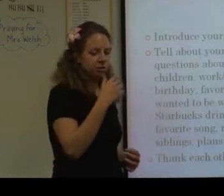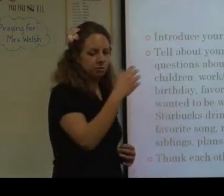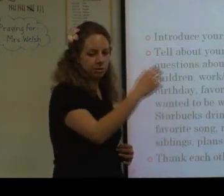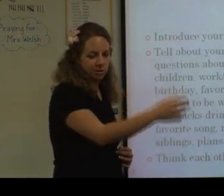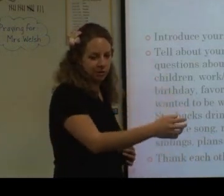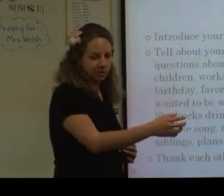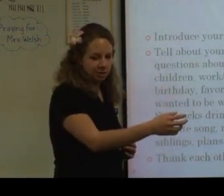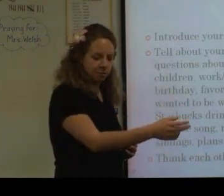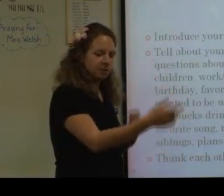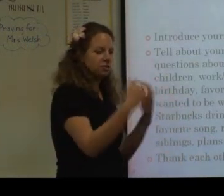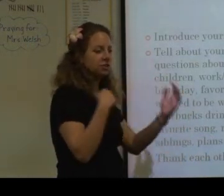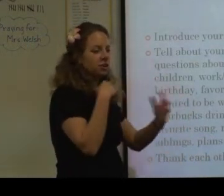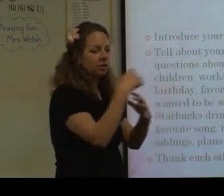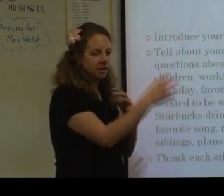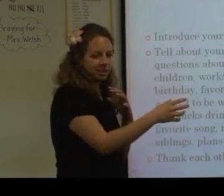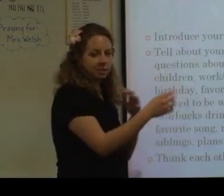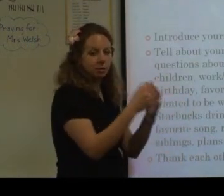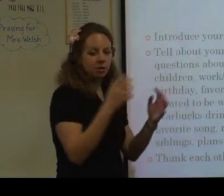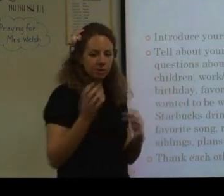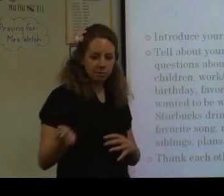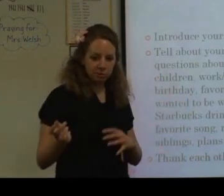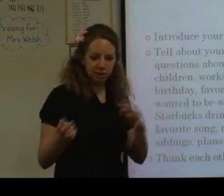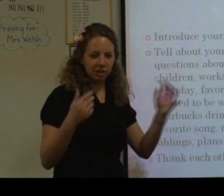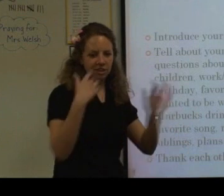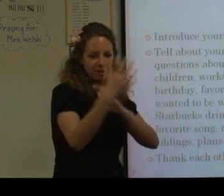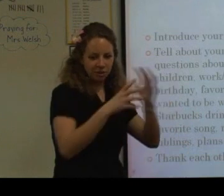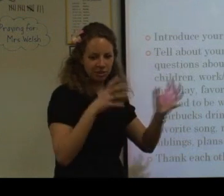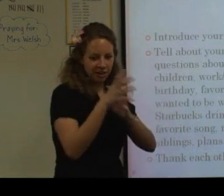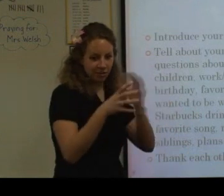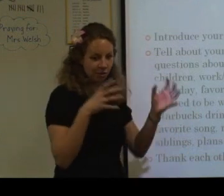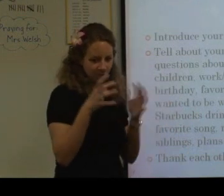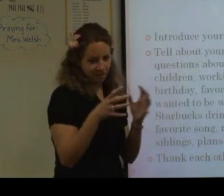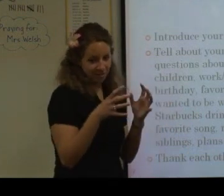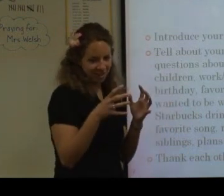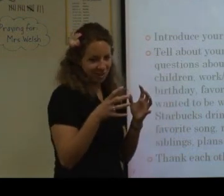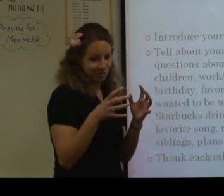you do? What's your favorite cervix drink? Oh, I like this. Oh, that one's really good. You're going to have a full conversation.